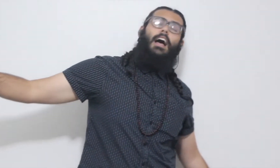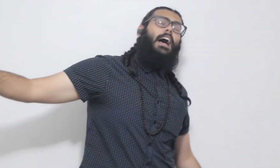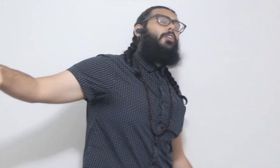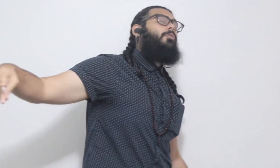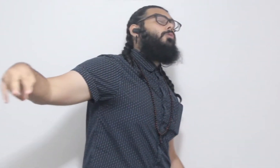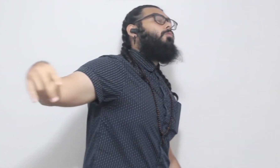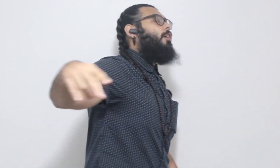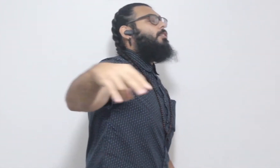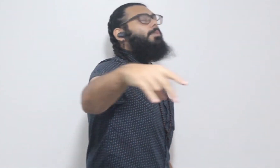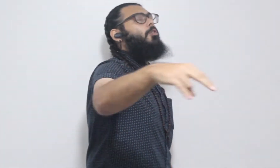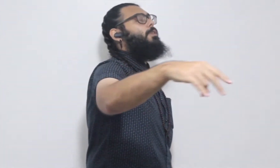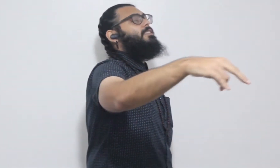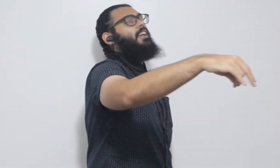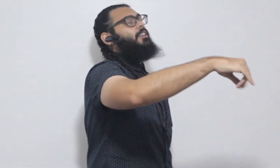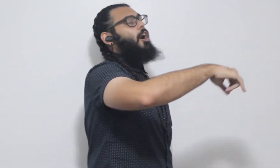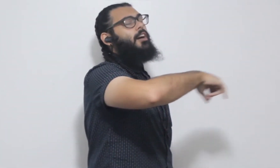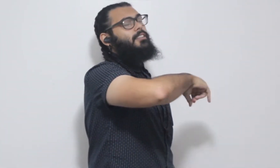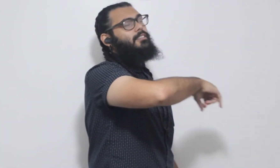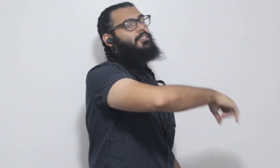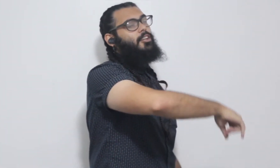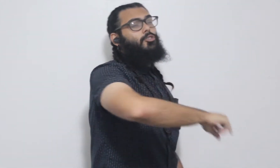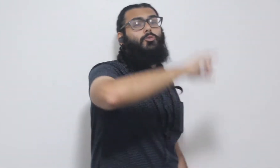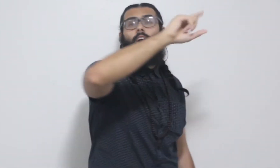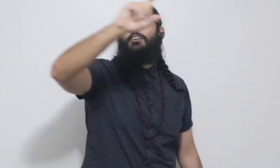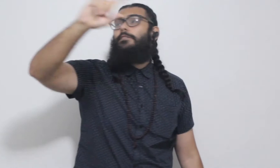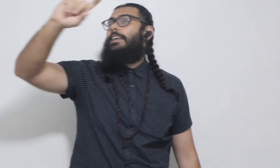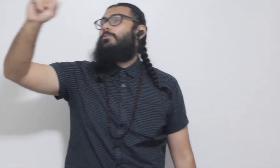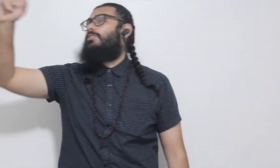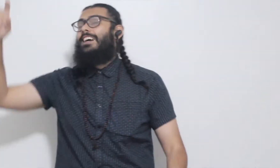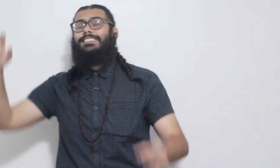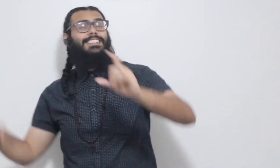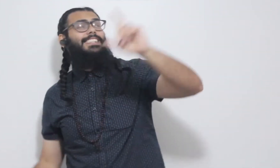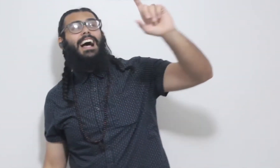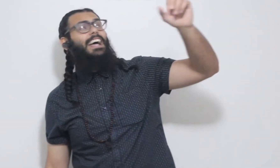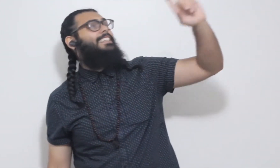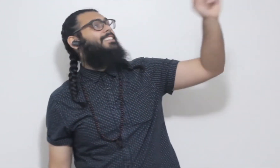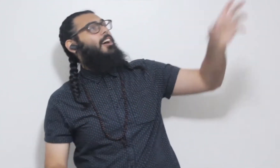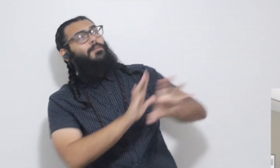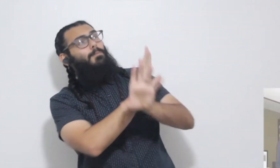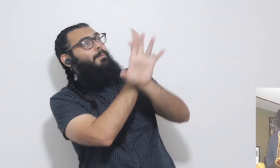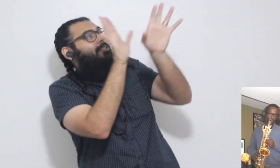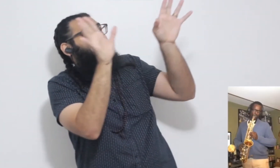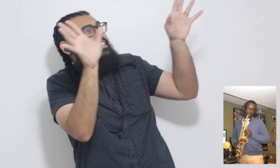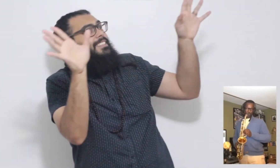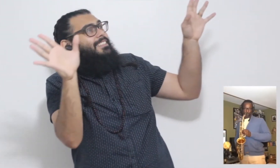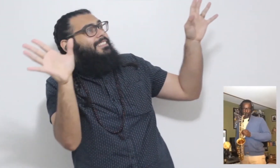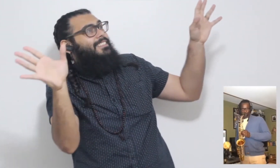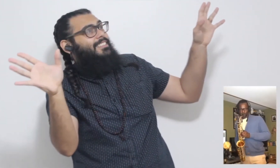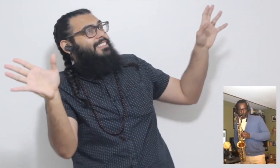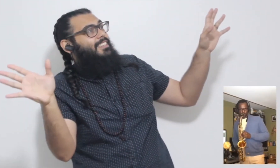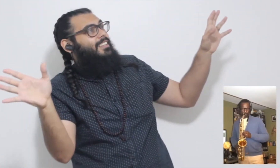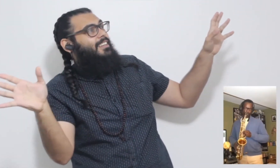Out walk the poets and artists To write our fables on the sides of buildings